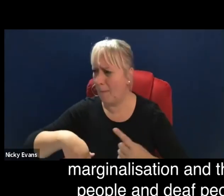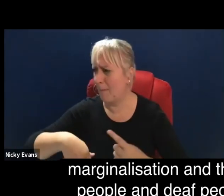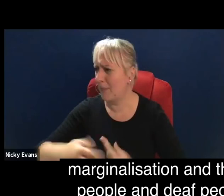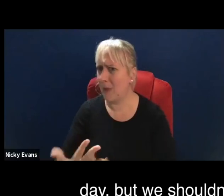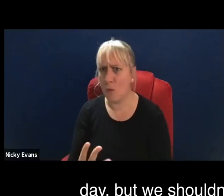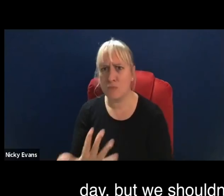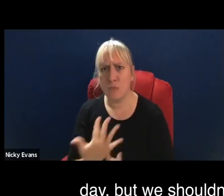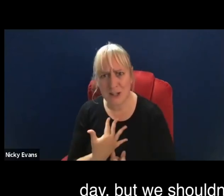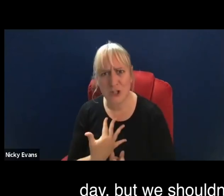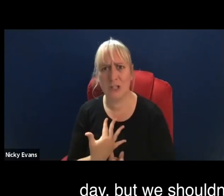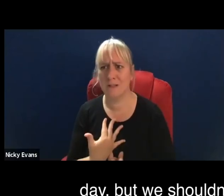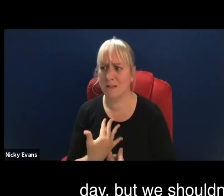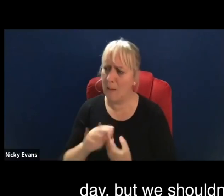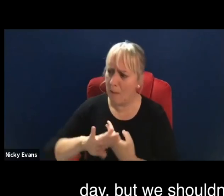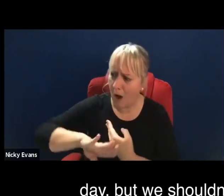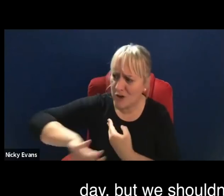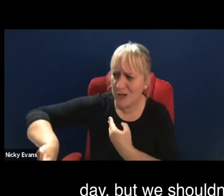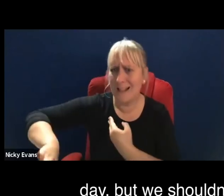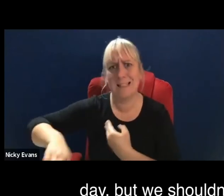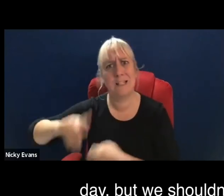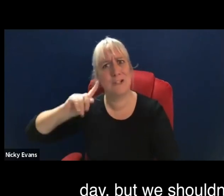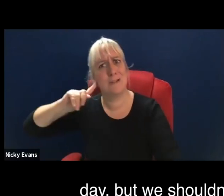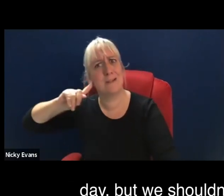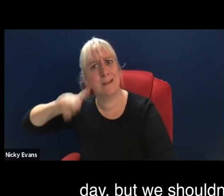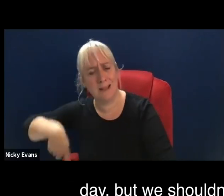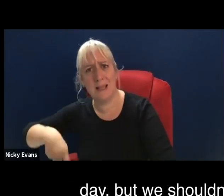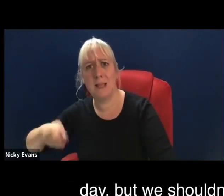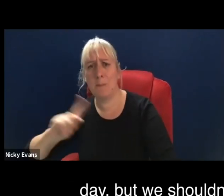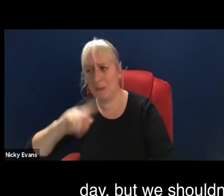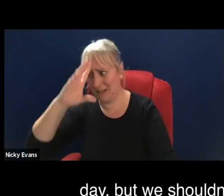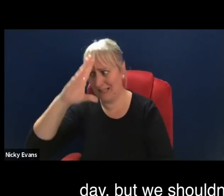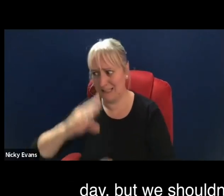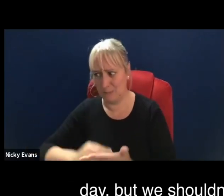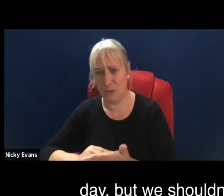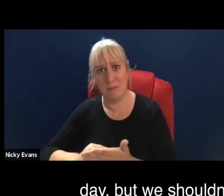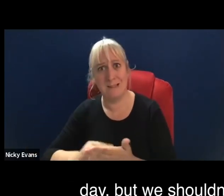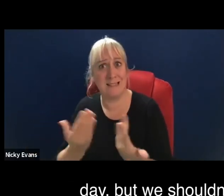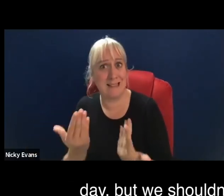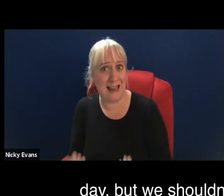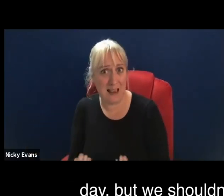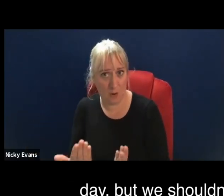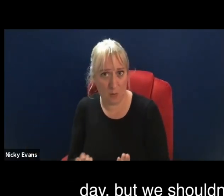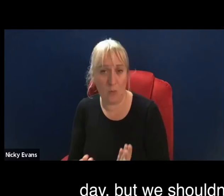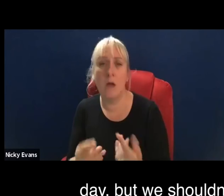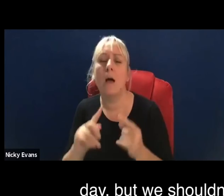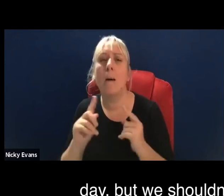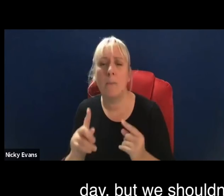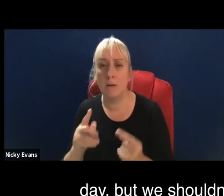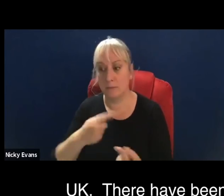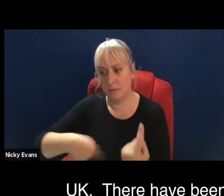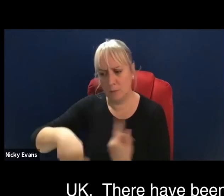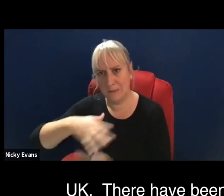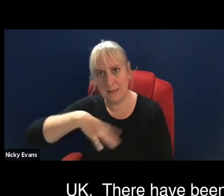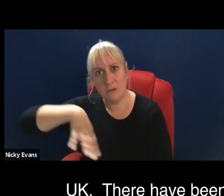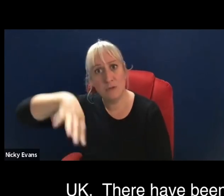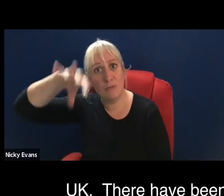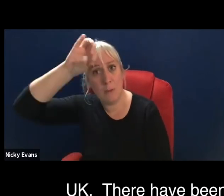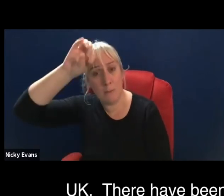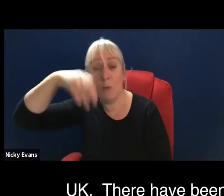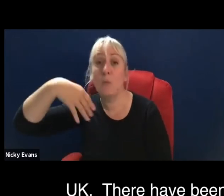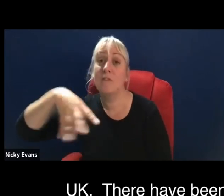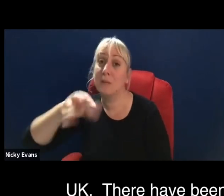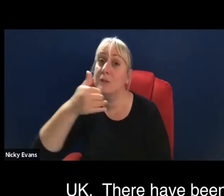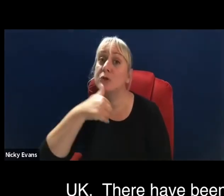people and deaf people are feeling every single day. But we shouldn't forget that we've been able to use the convention